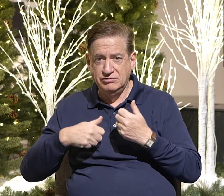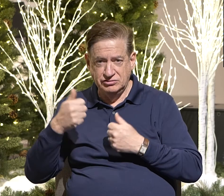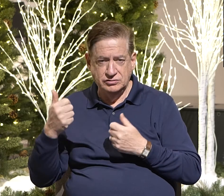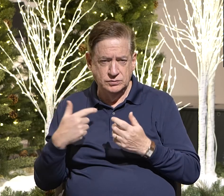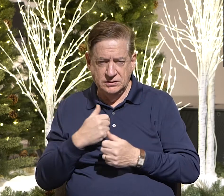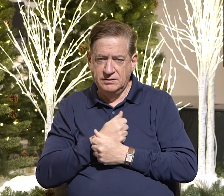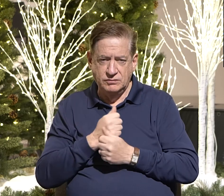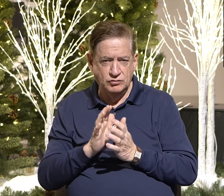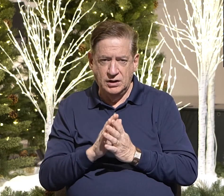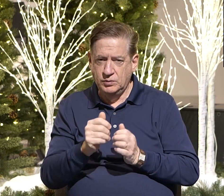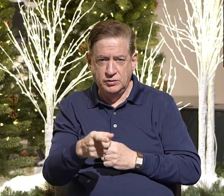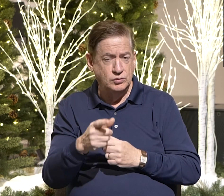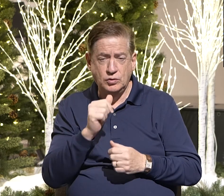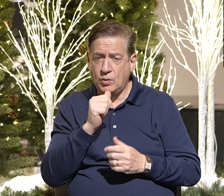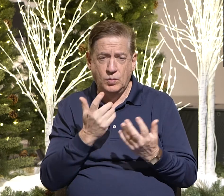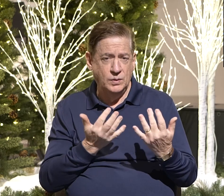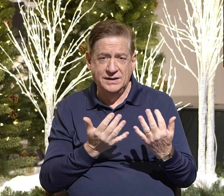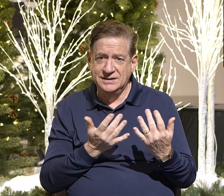Don't, don't wait.